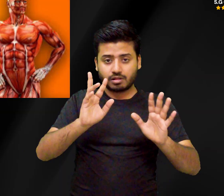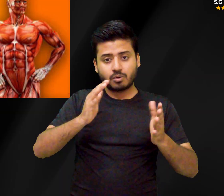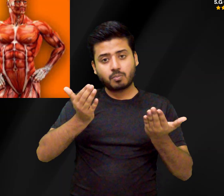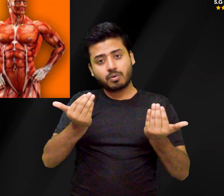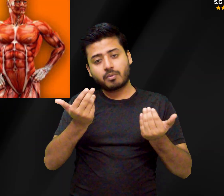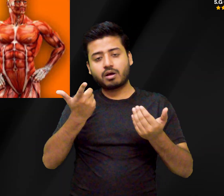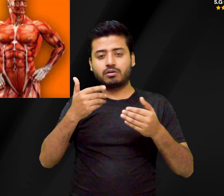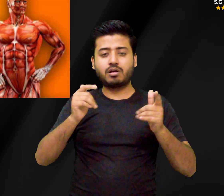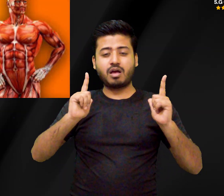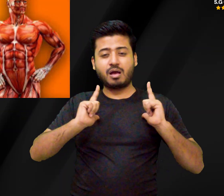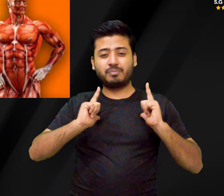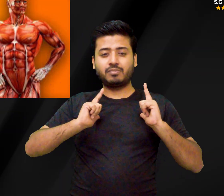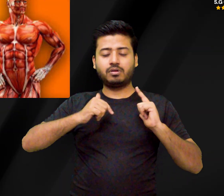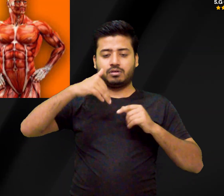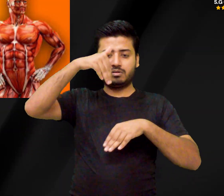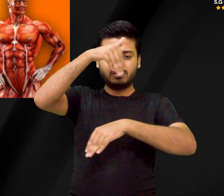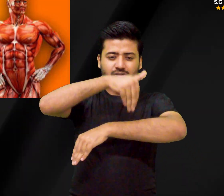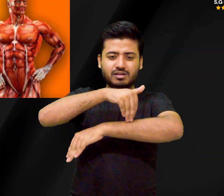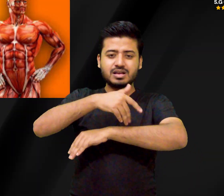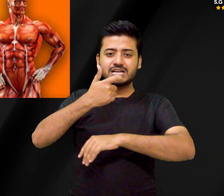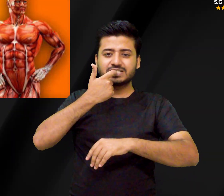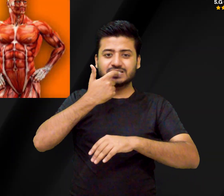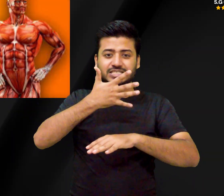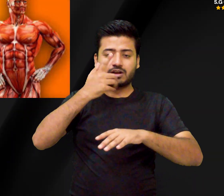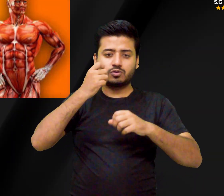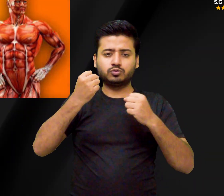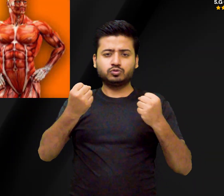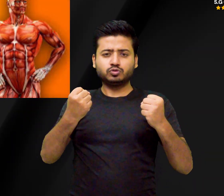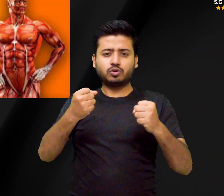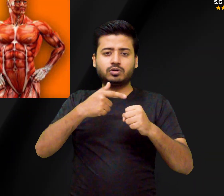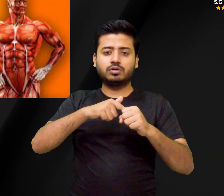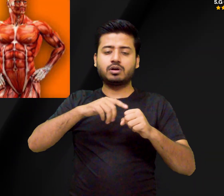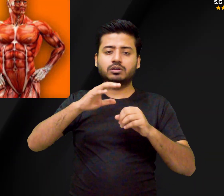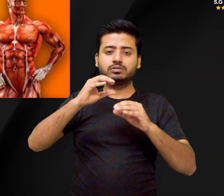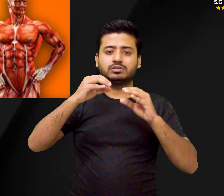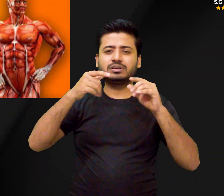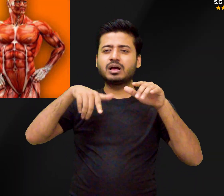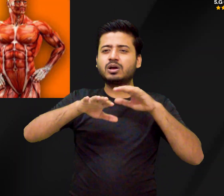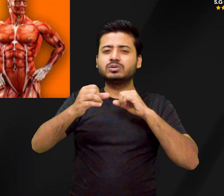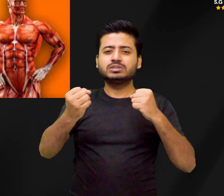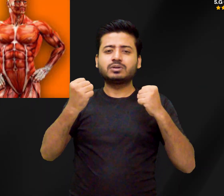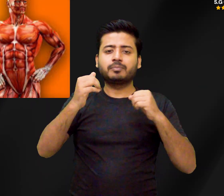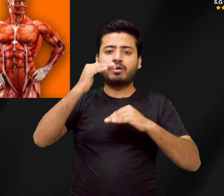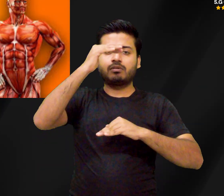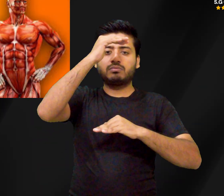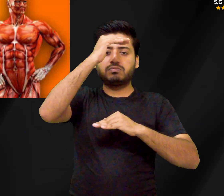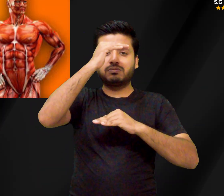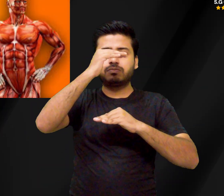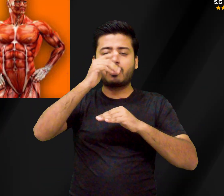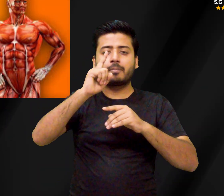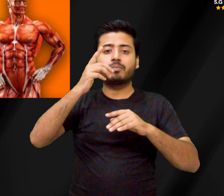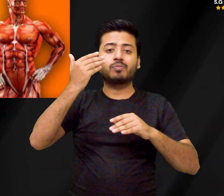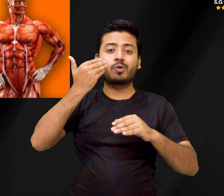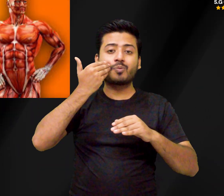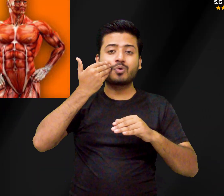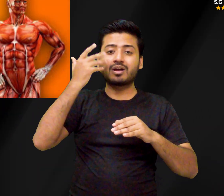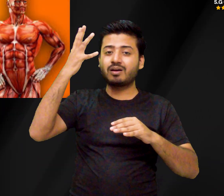in the sun. Apply sunscreen after getting a short, initial period of unprotected exposure. Seasonal and geographic